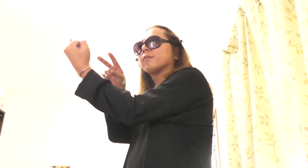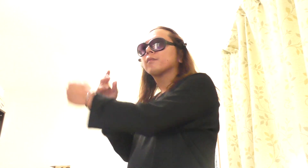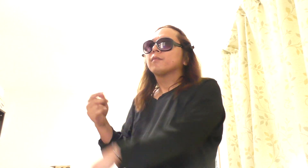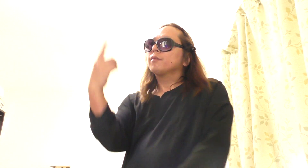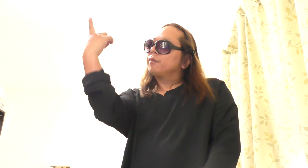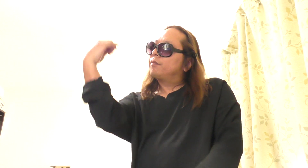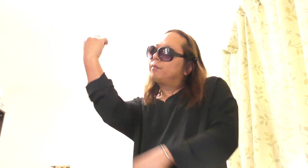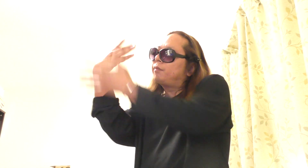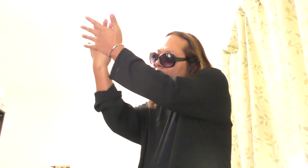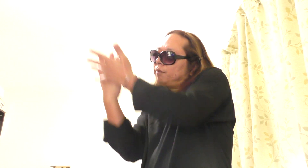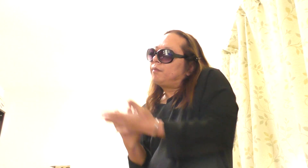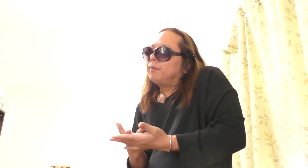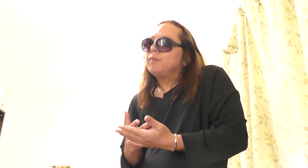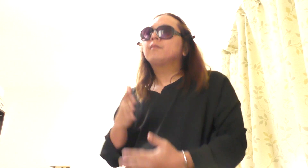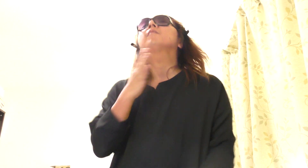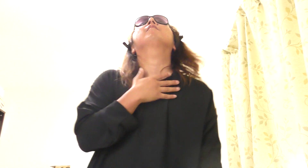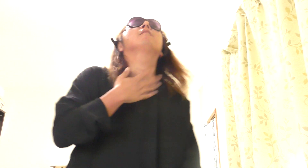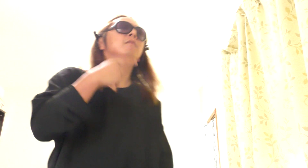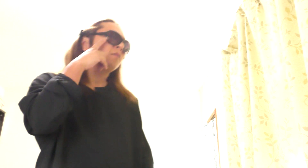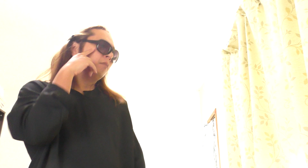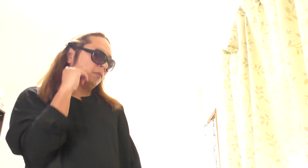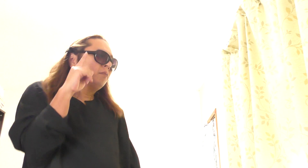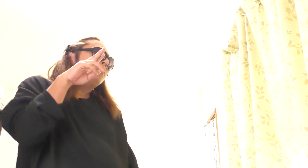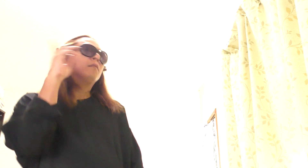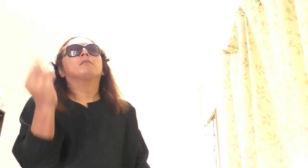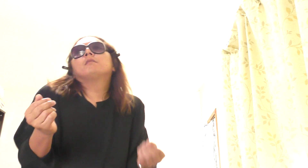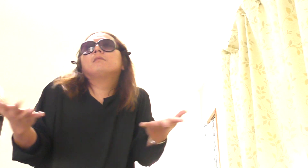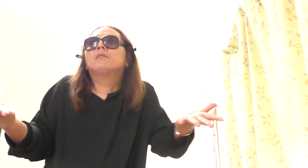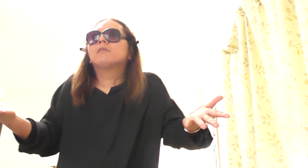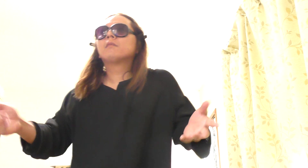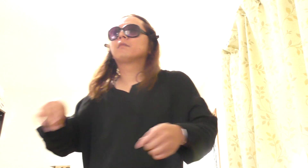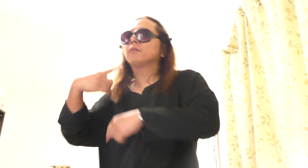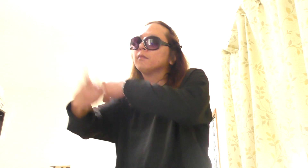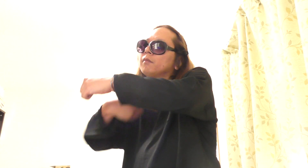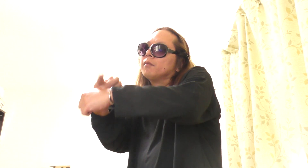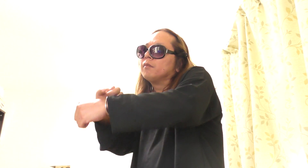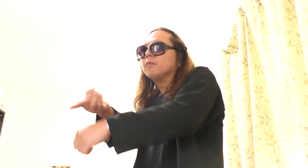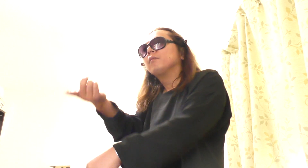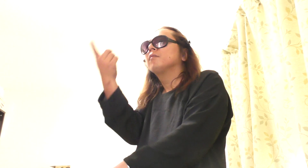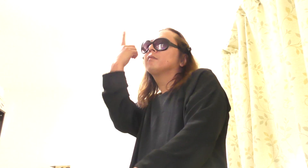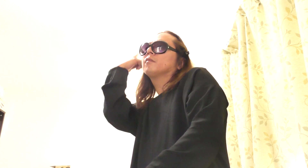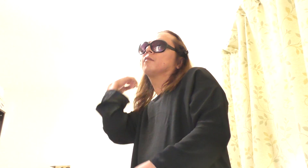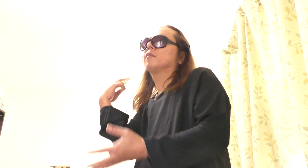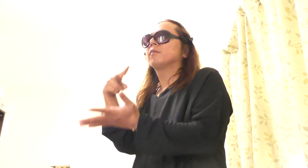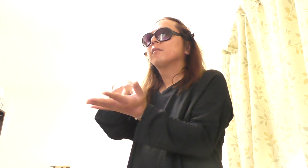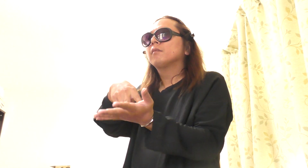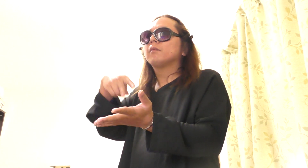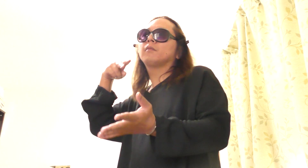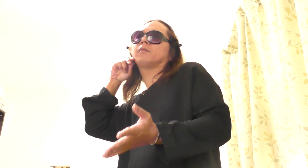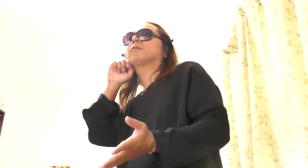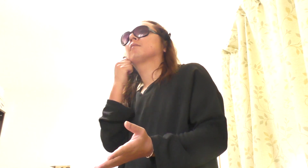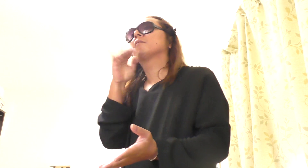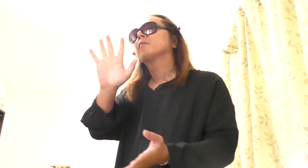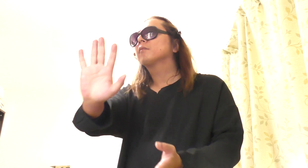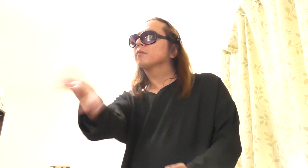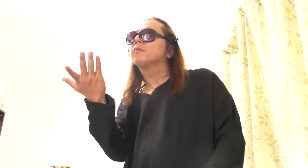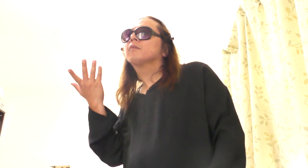eye Tell me baby, do you recognize me? Well, it's been a year, it doesn't surprise